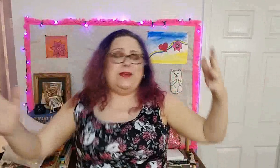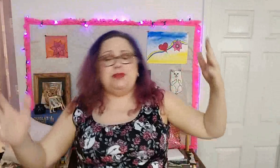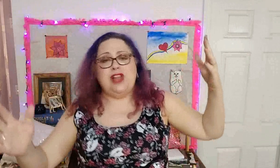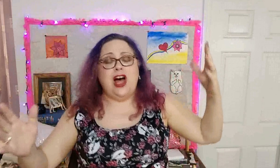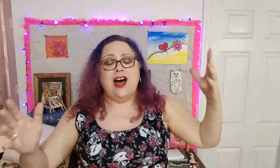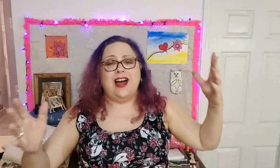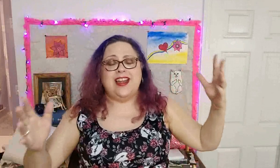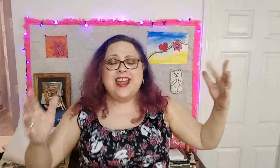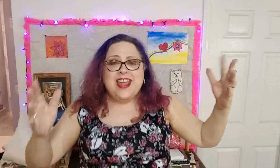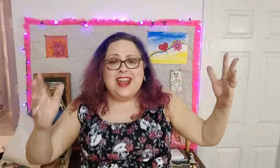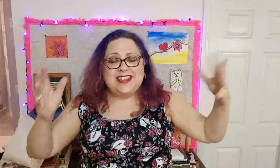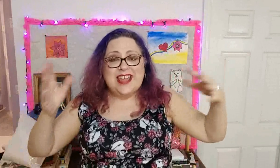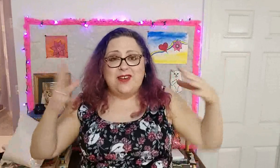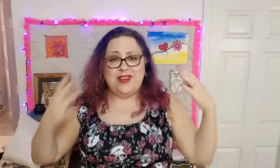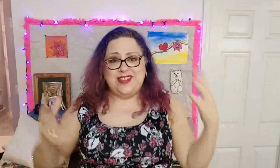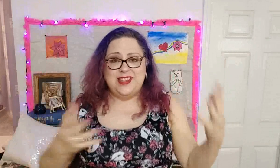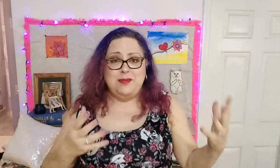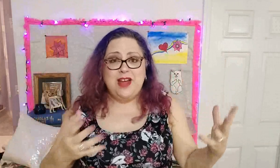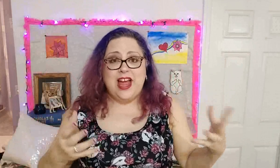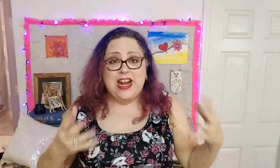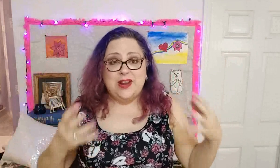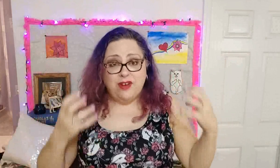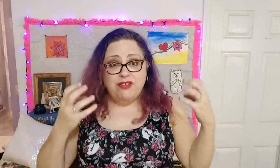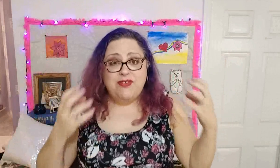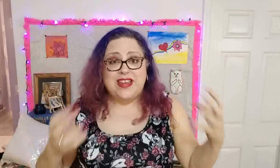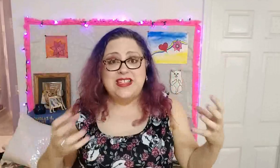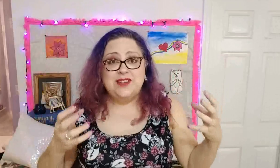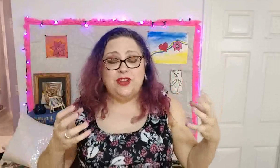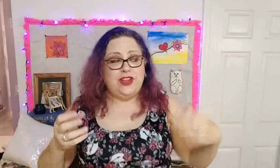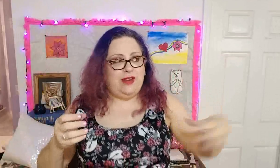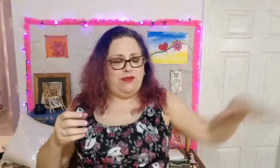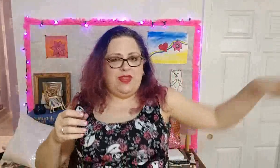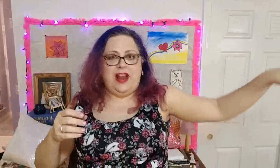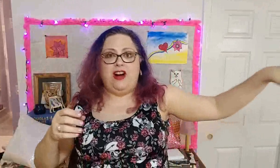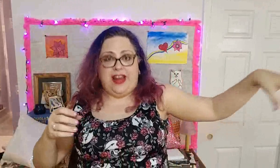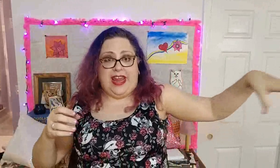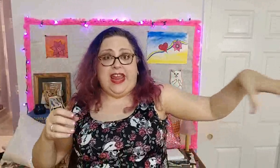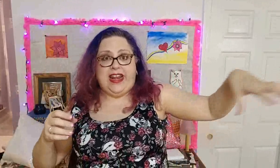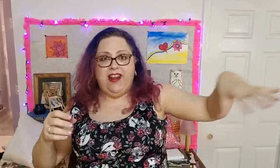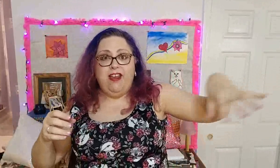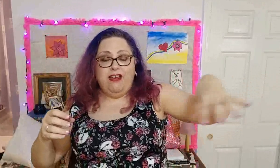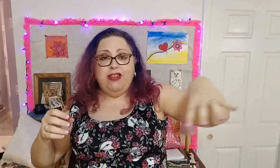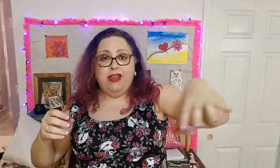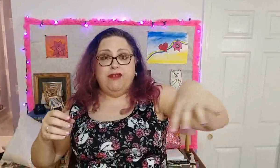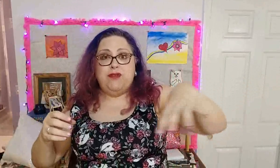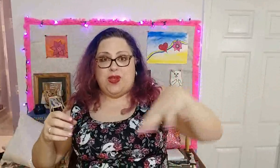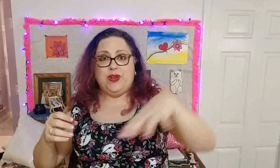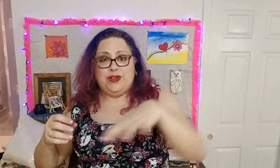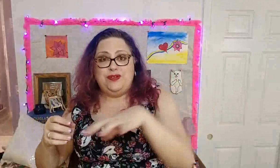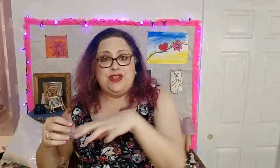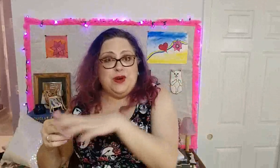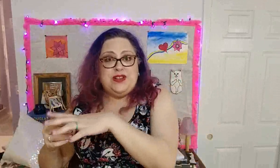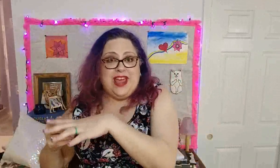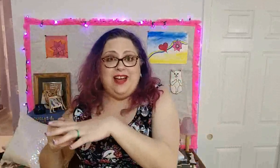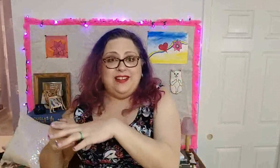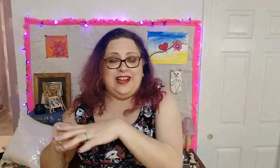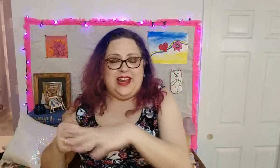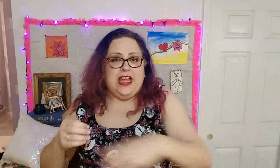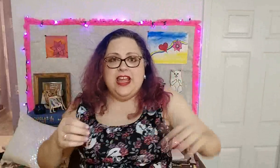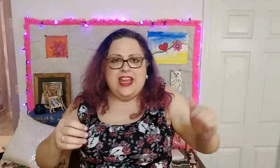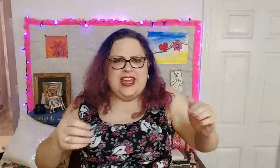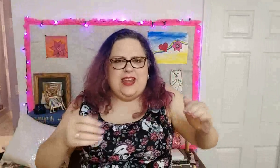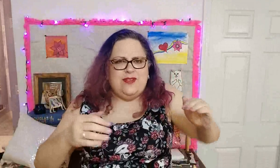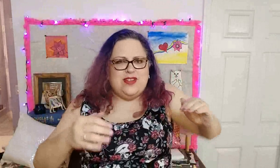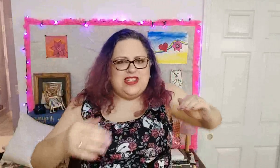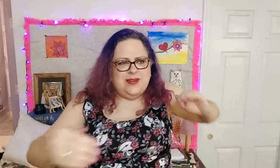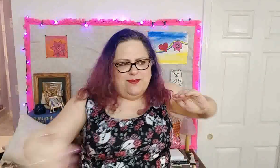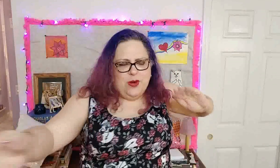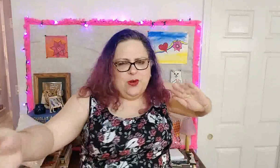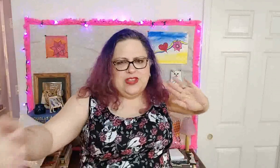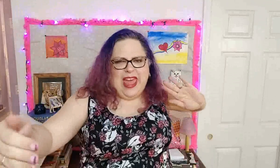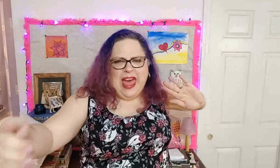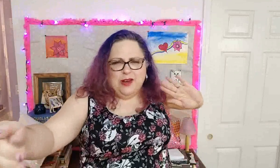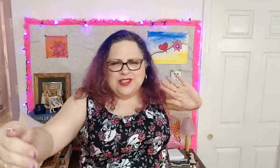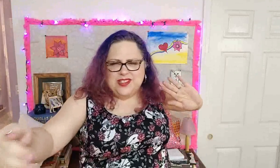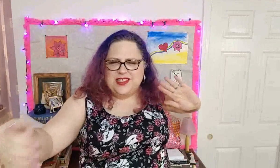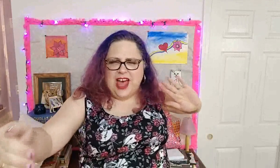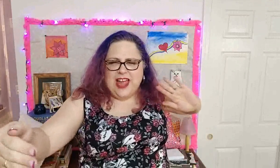city block is having some kind of a festival if they're in the field of totality. Even some folks outside